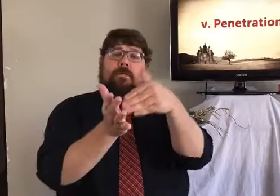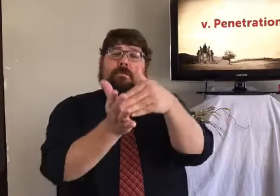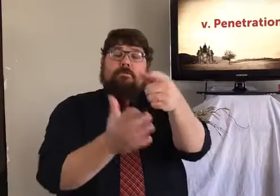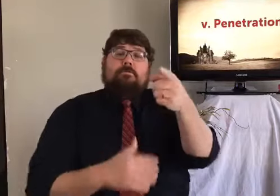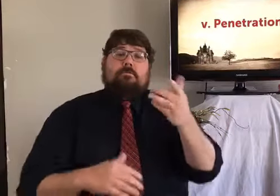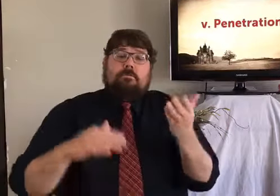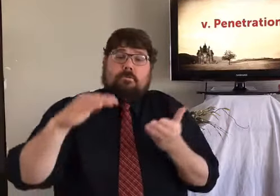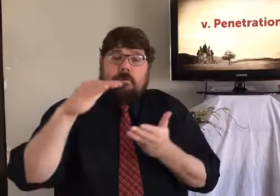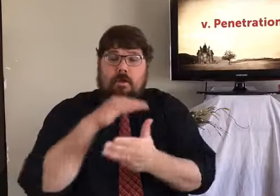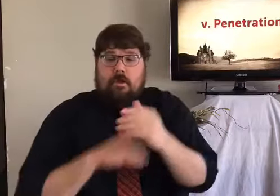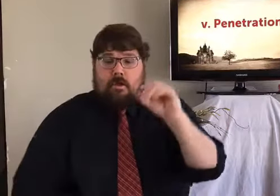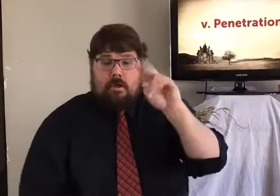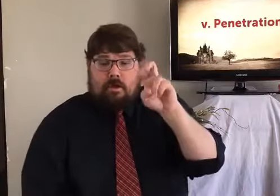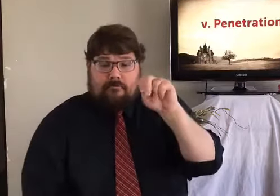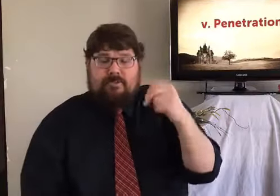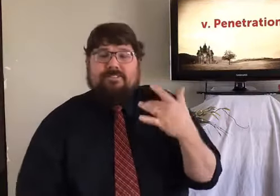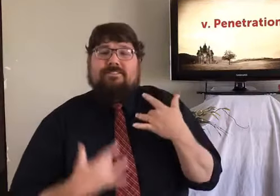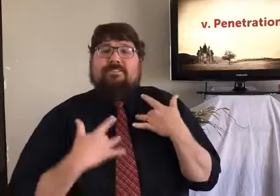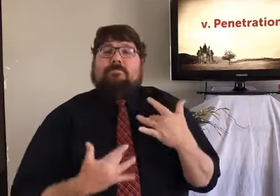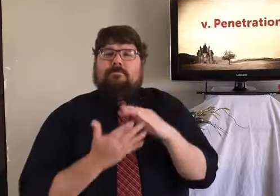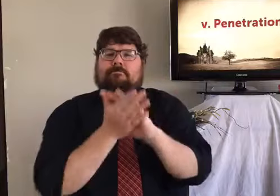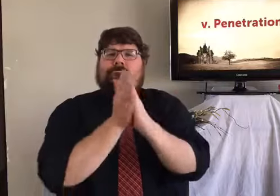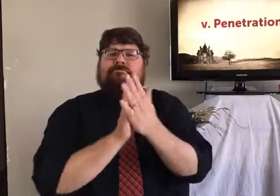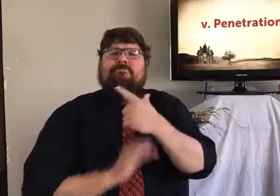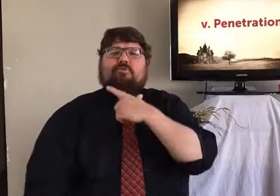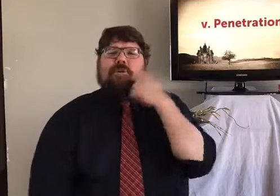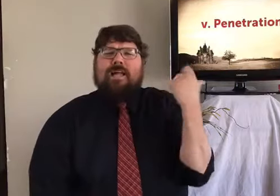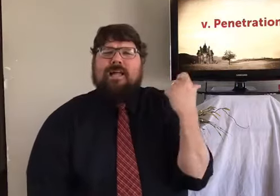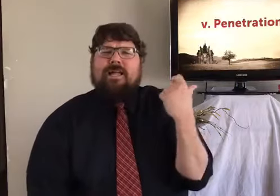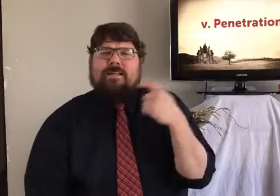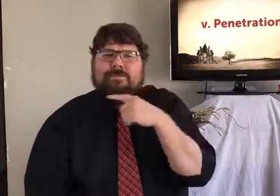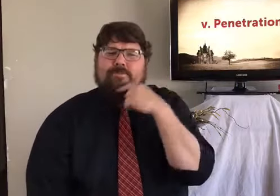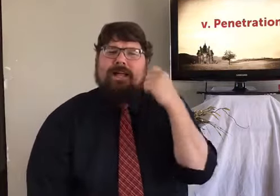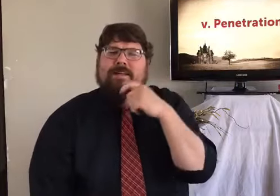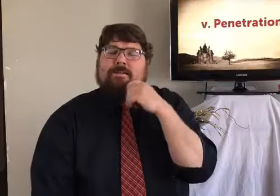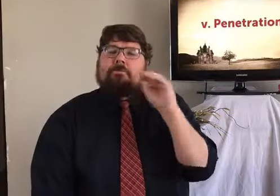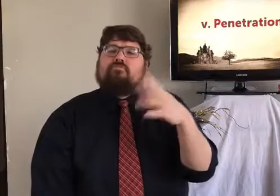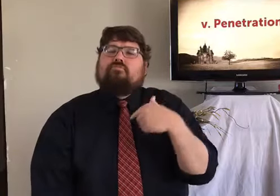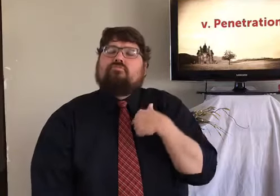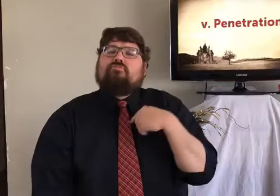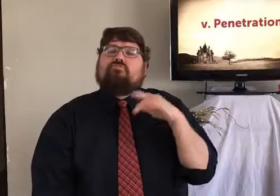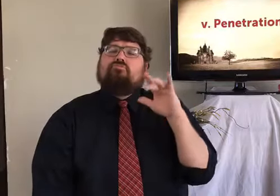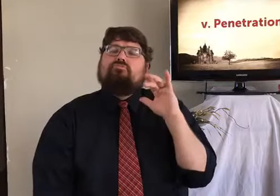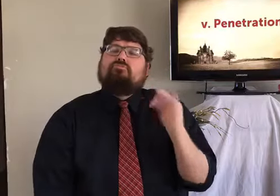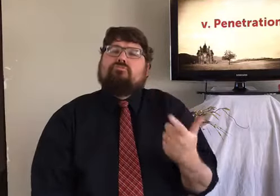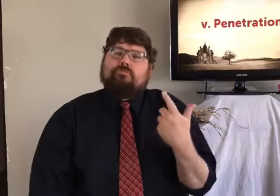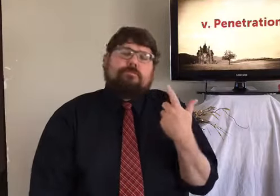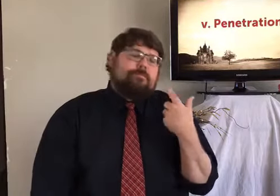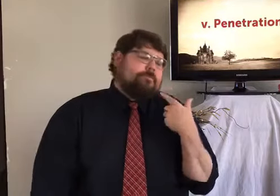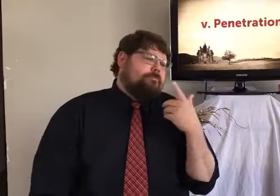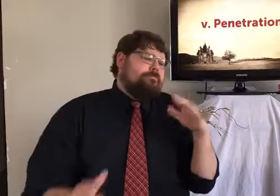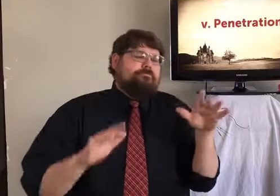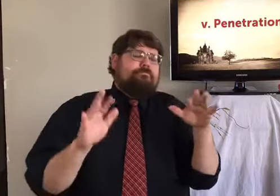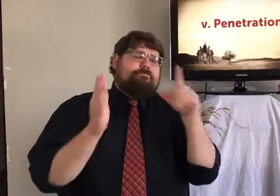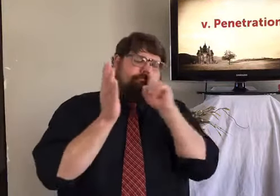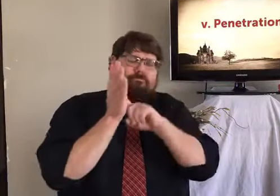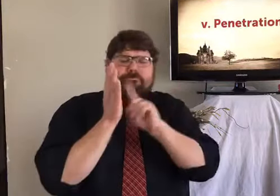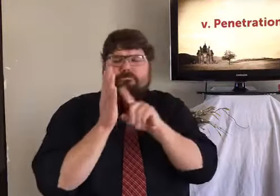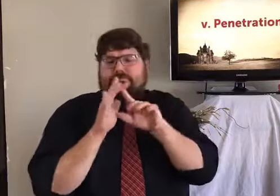you know, turkeys often are baked in the oven for Thanksgiving, right? And they get pretty dry. And